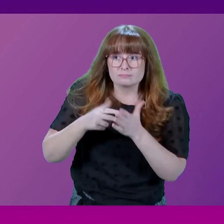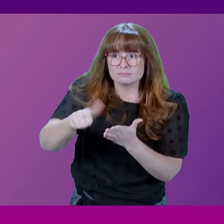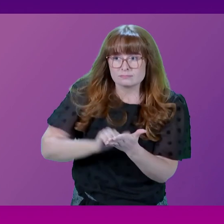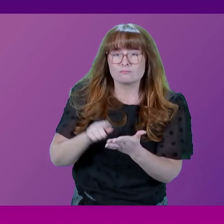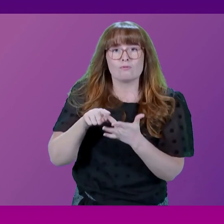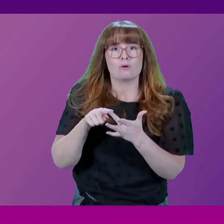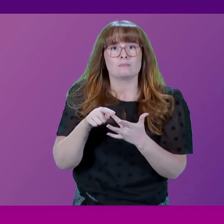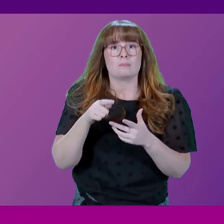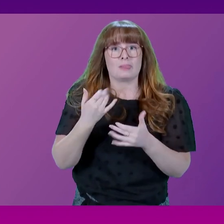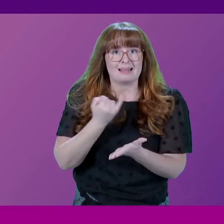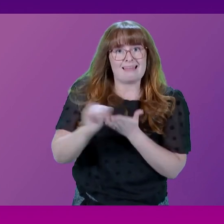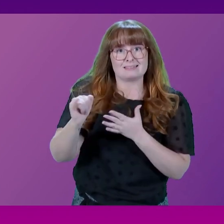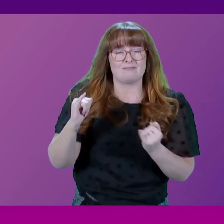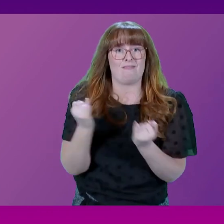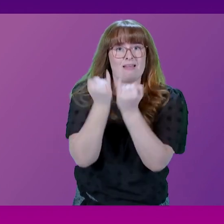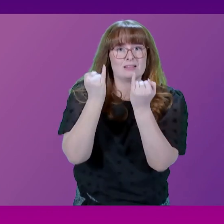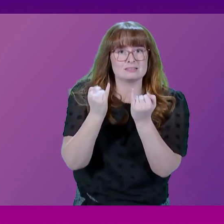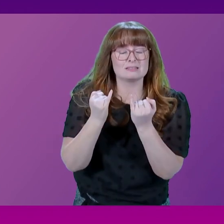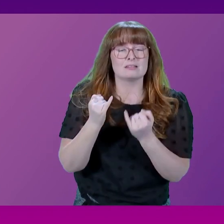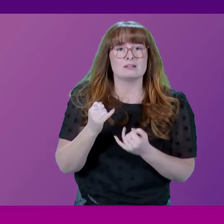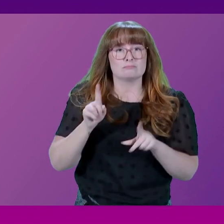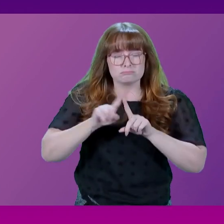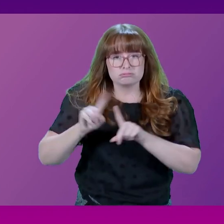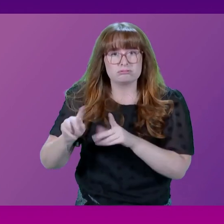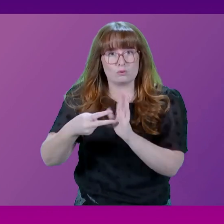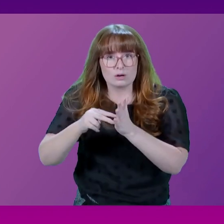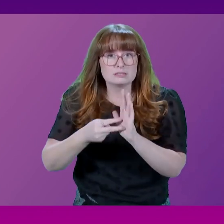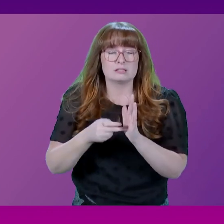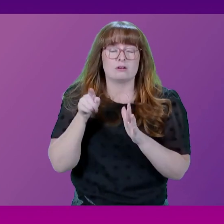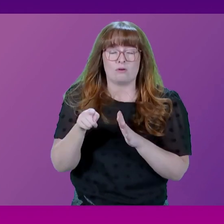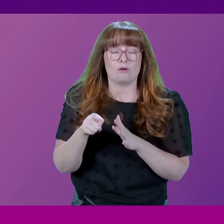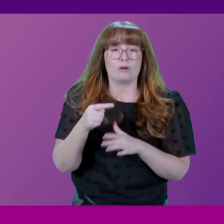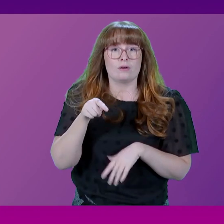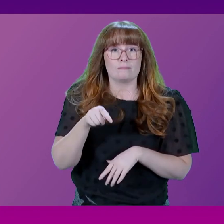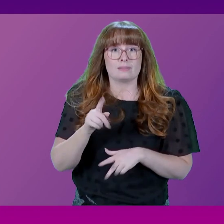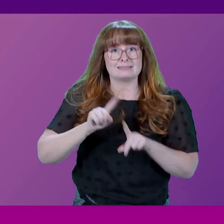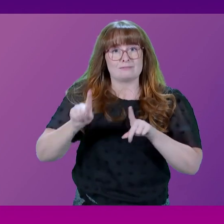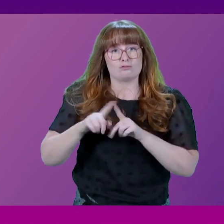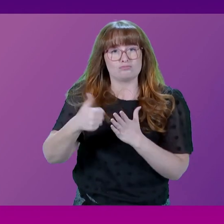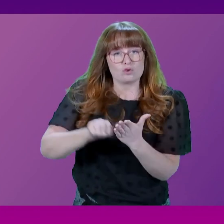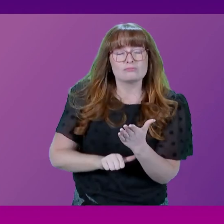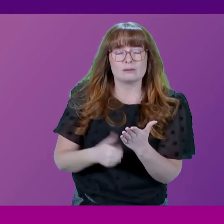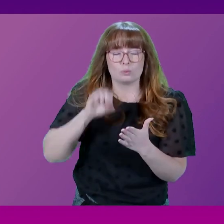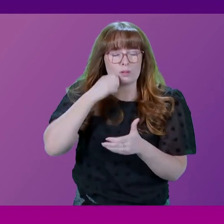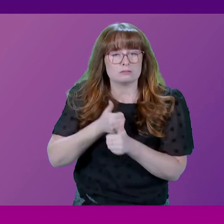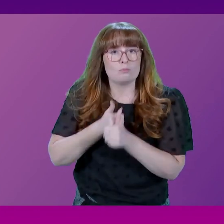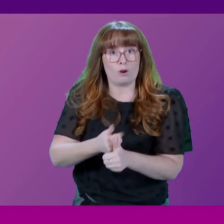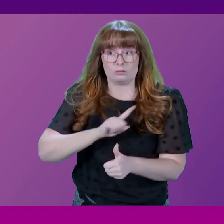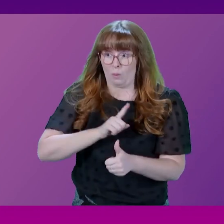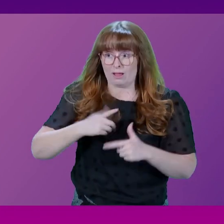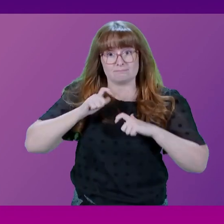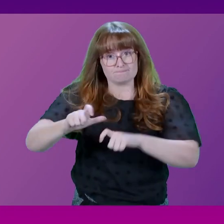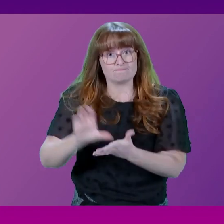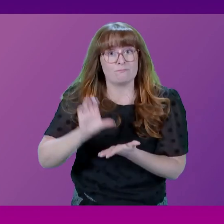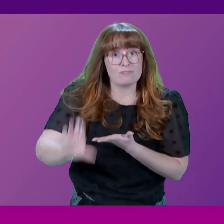Against Violence and of course the delivery of the excellent Navigator programme. It why we have invested and continue to invest